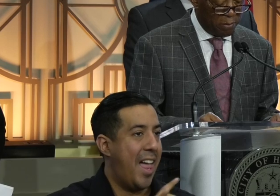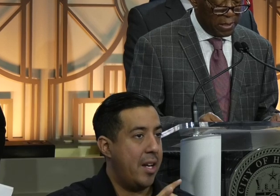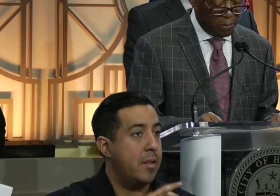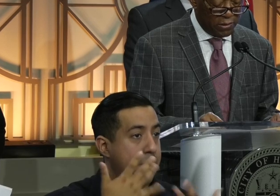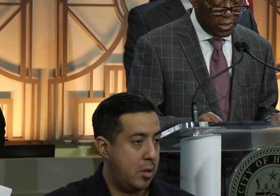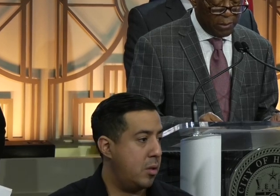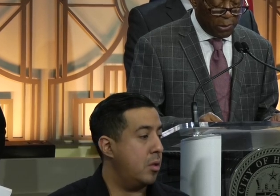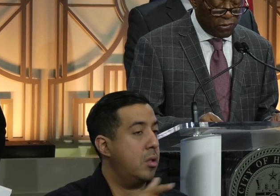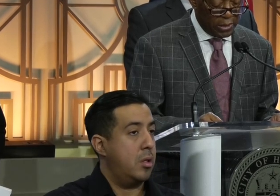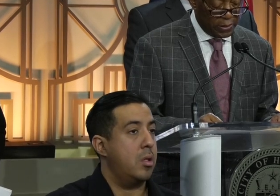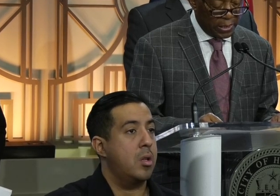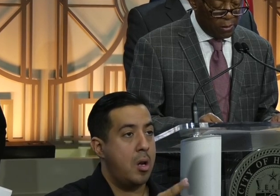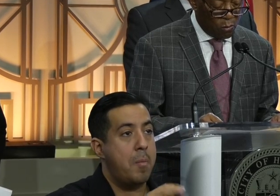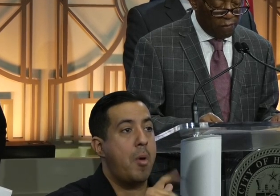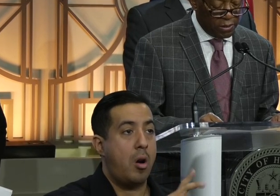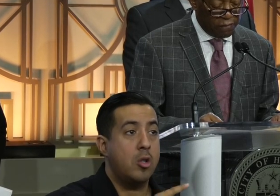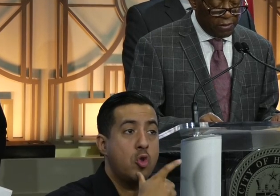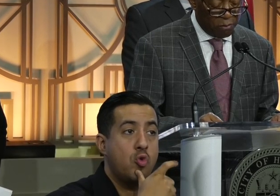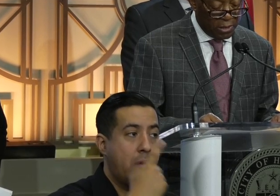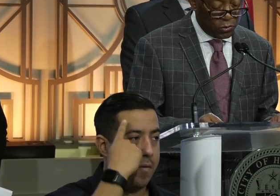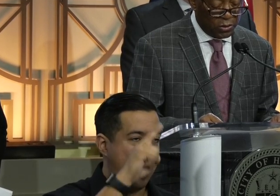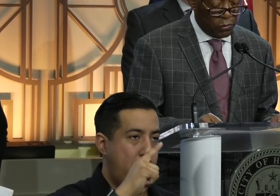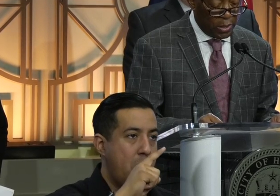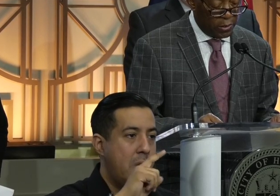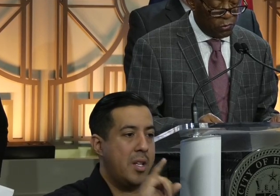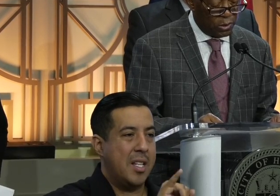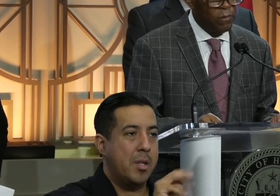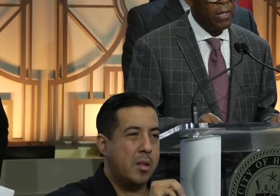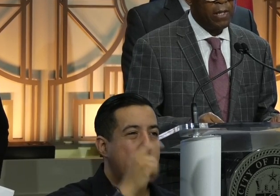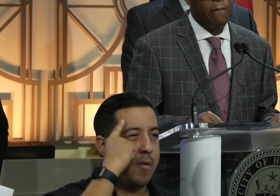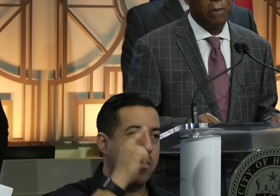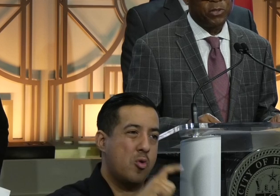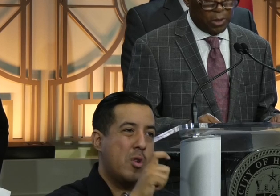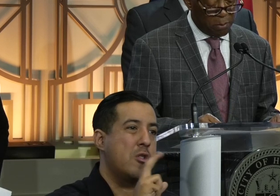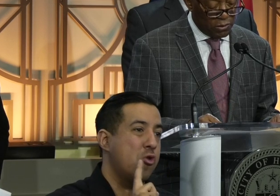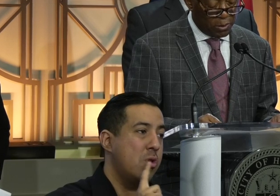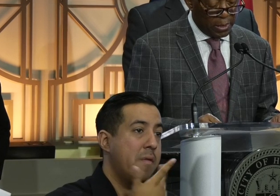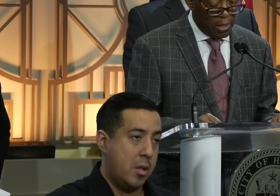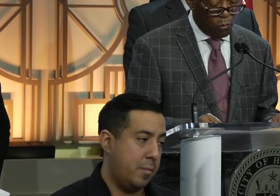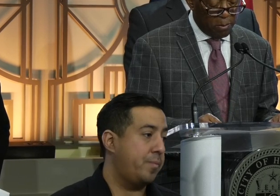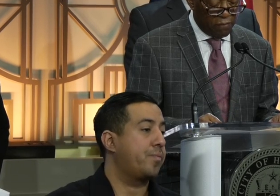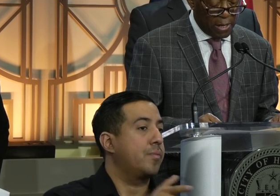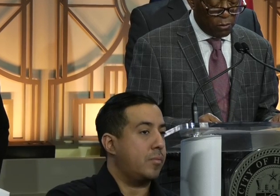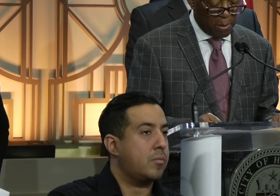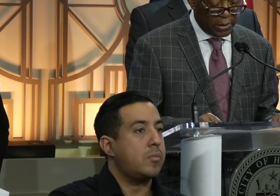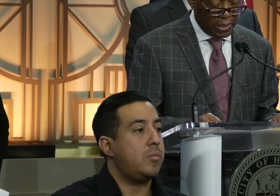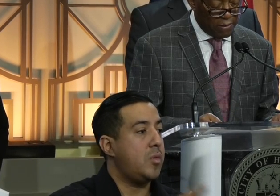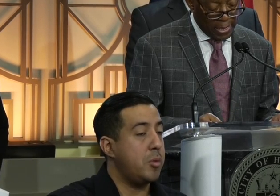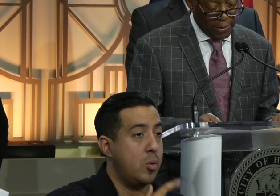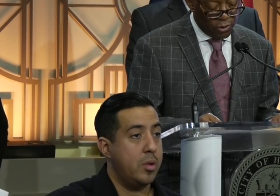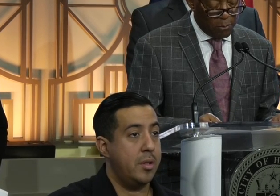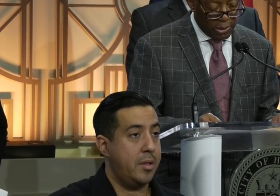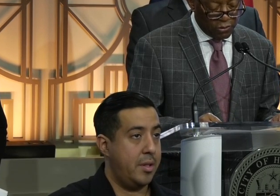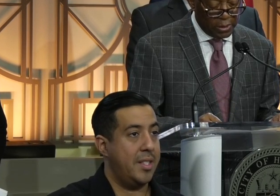by Martin B. Kaminsky, President and CEO of Interfaith Ministries for Greater Houston, and then Mr. Kaminsky will be followed by